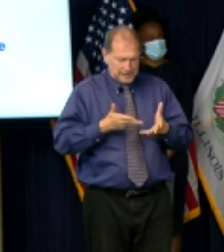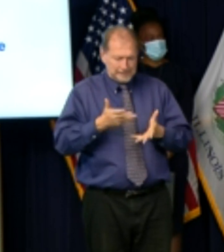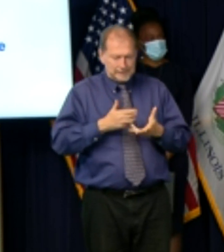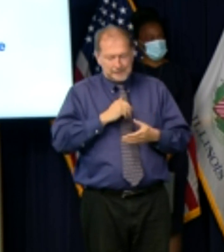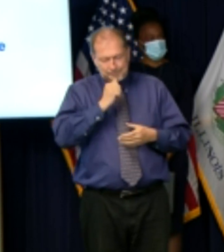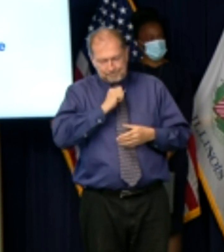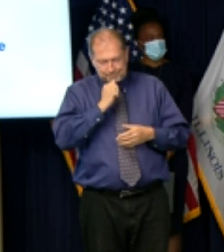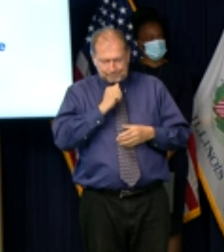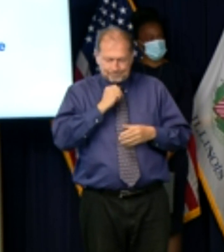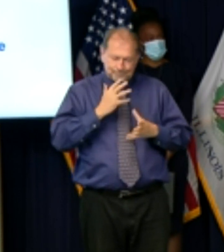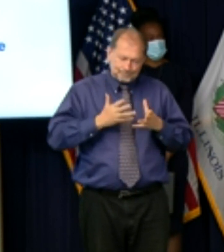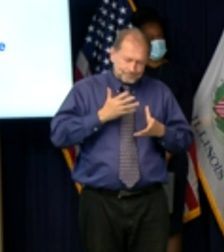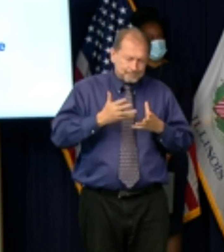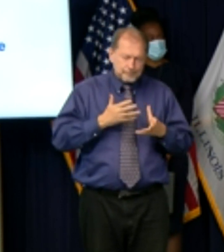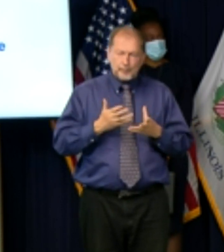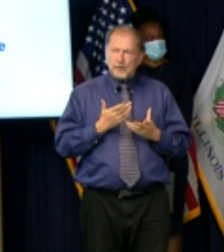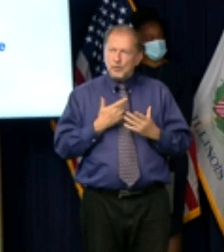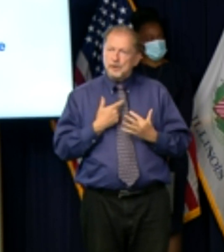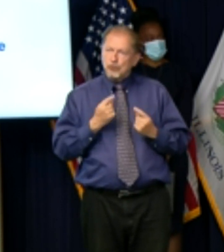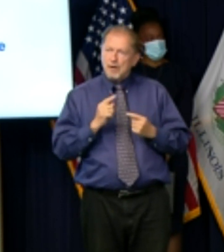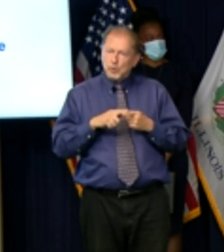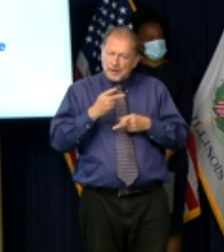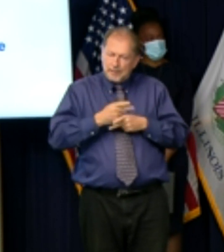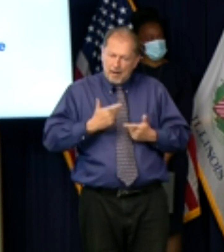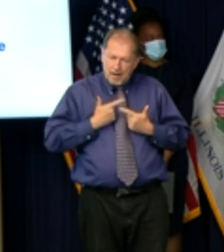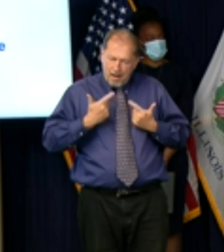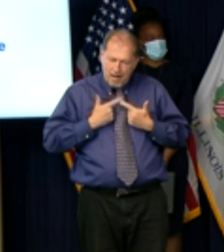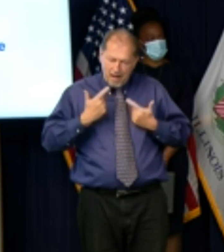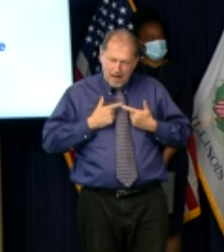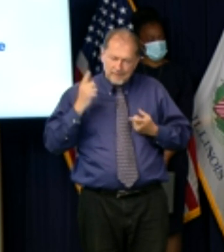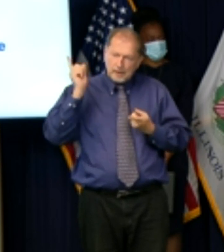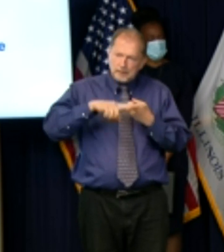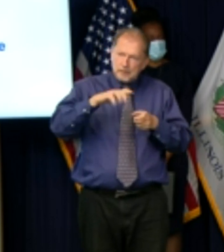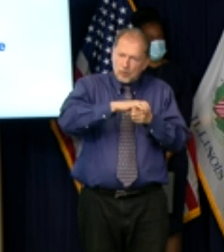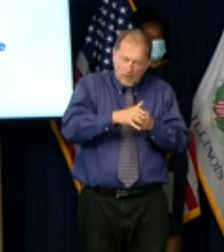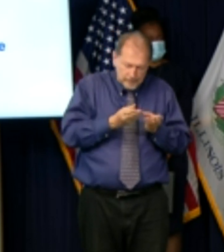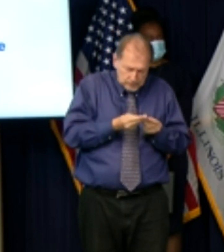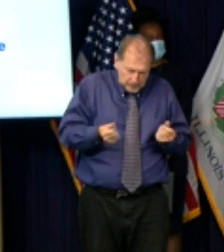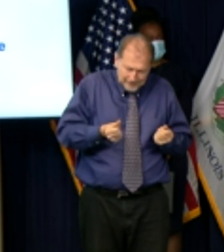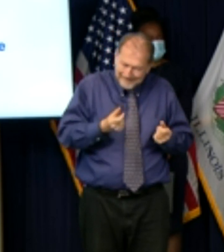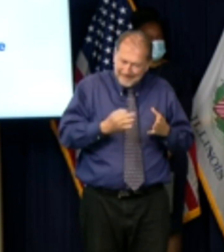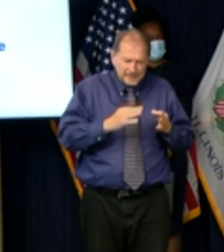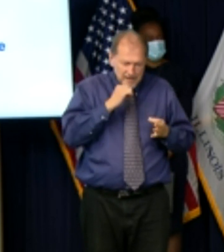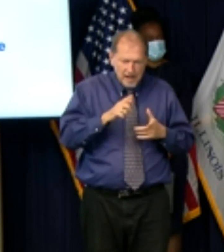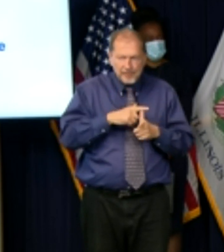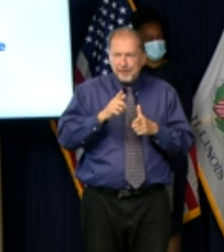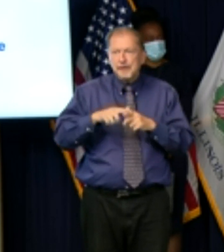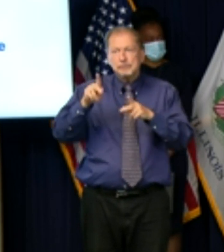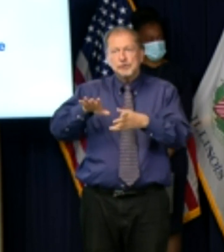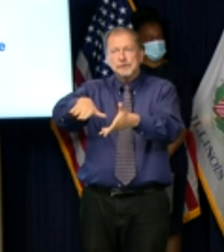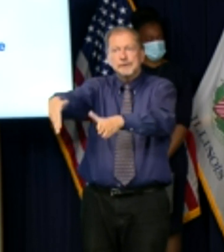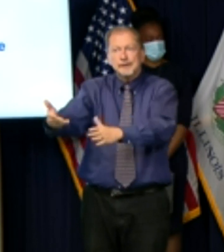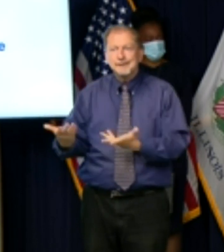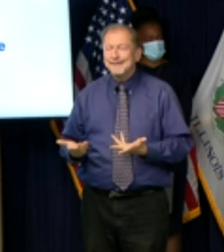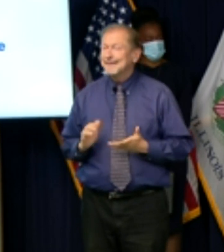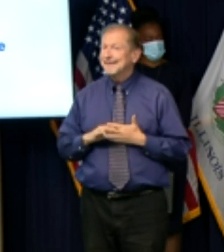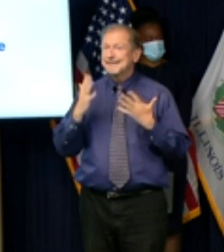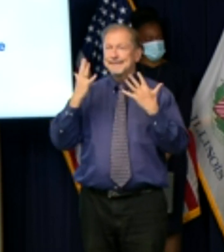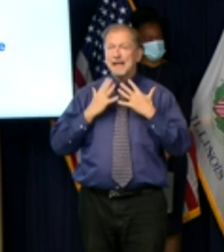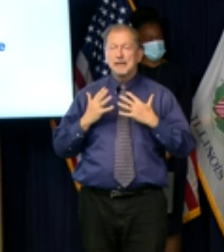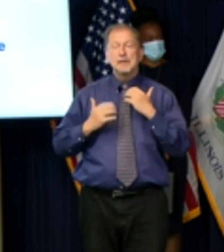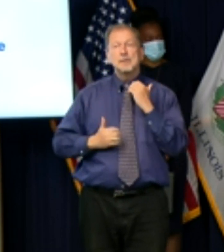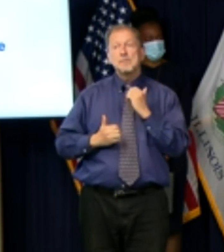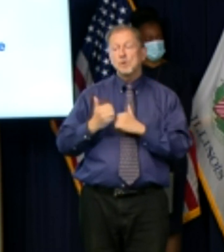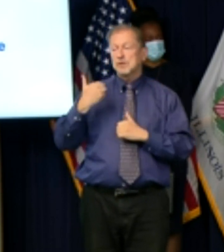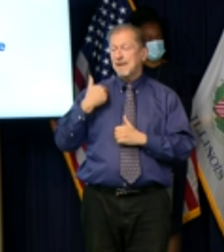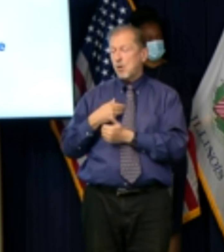to let the disease take its cause and that is also uh tragic um and and it's not something that most of our